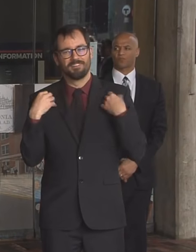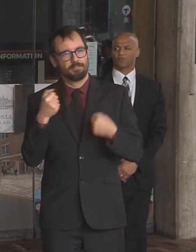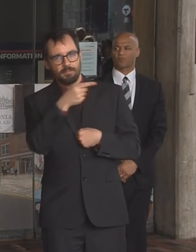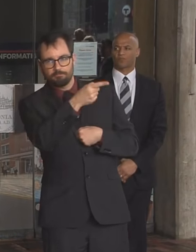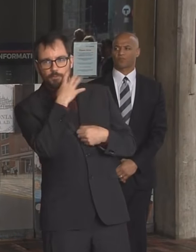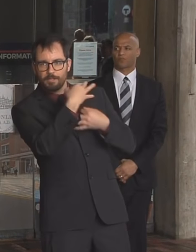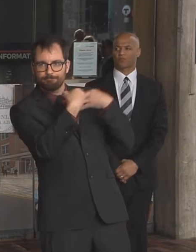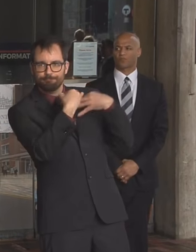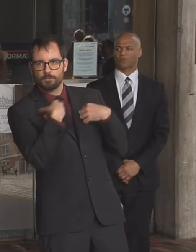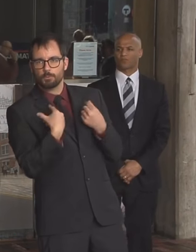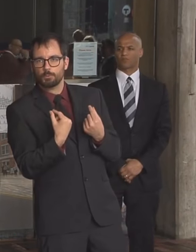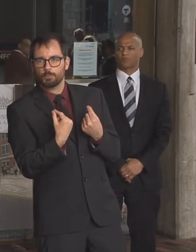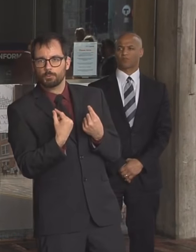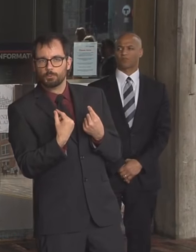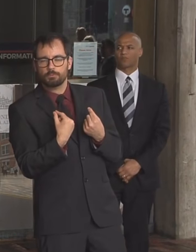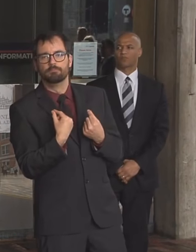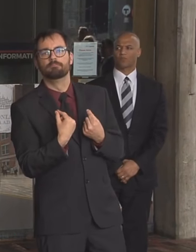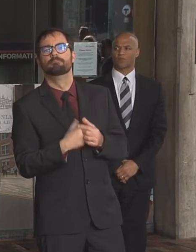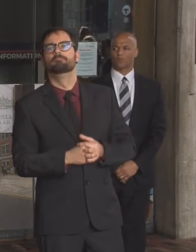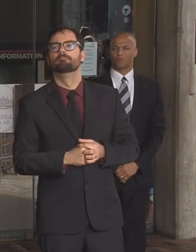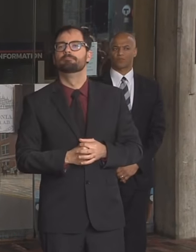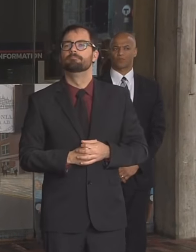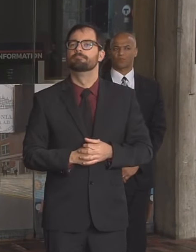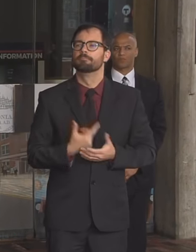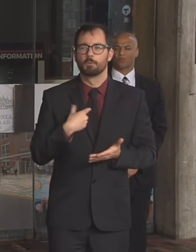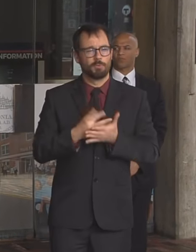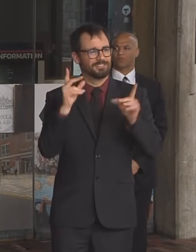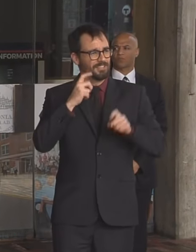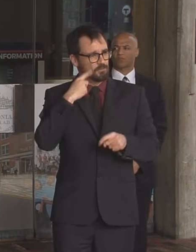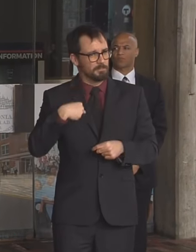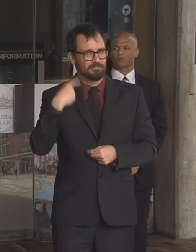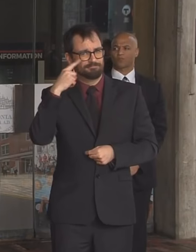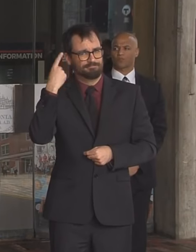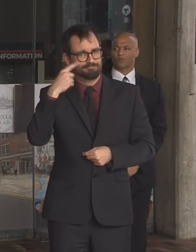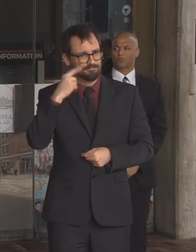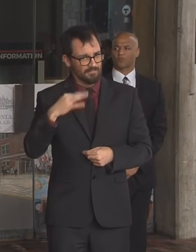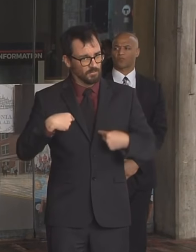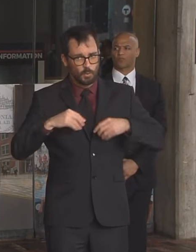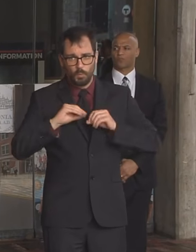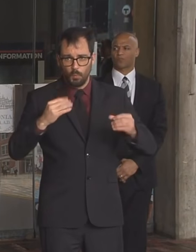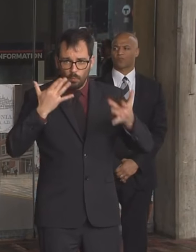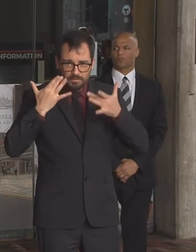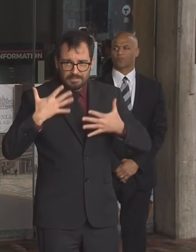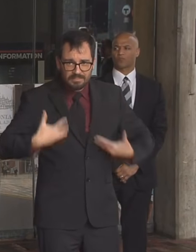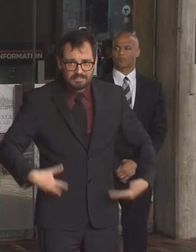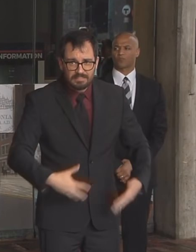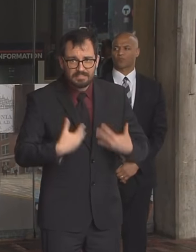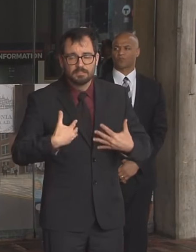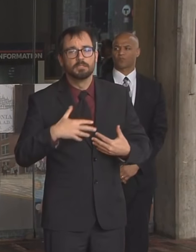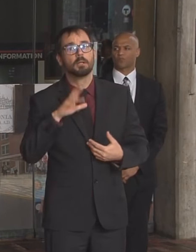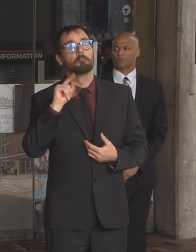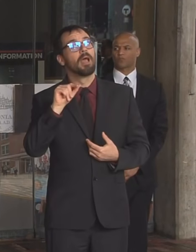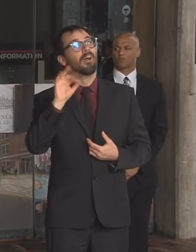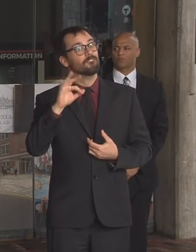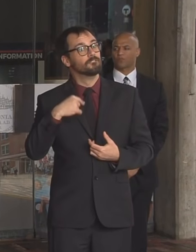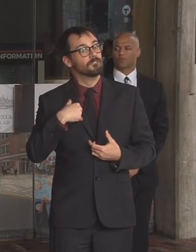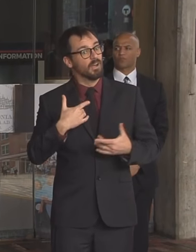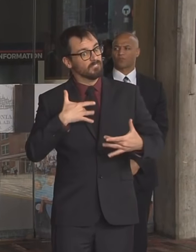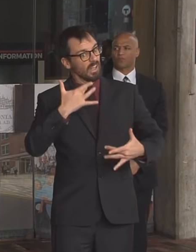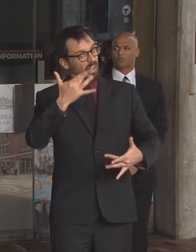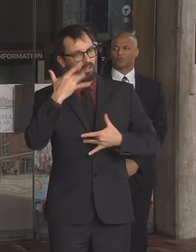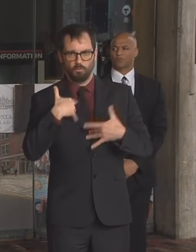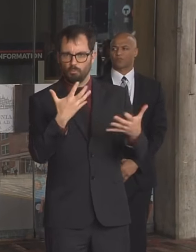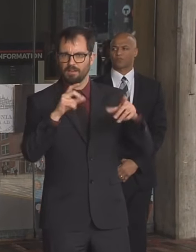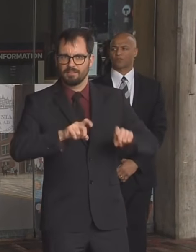i don't think you waste the test on me if i don't need the test uh but if i had the symptoms obviously i'd want the test uh and i think that that's right now i